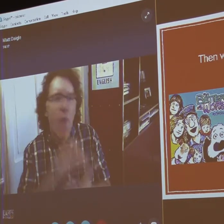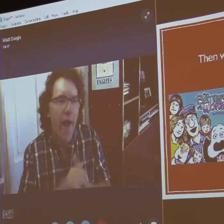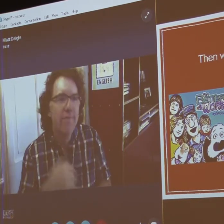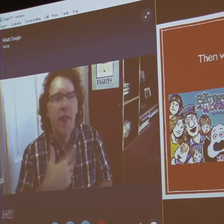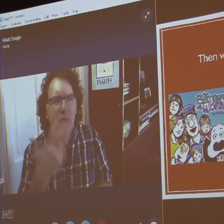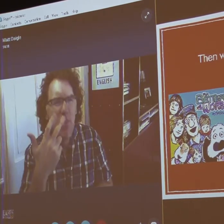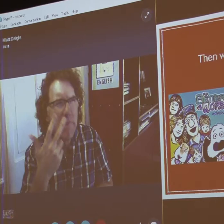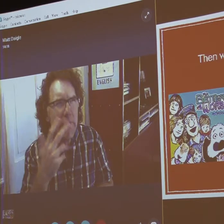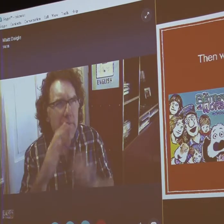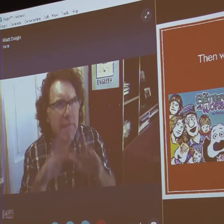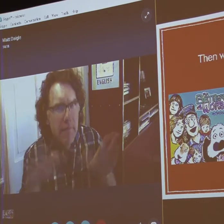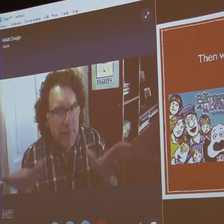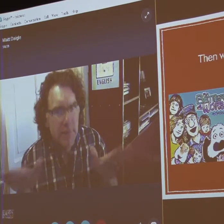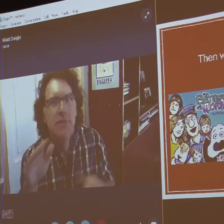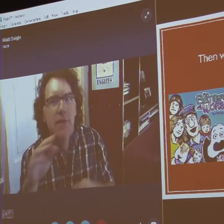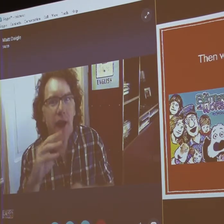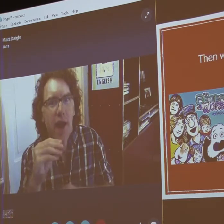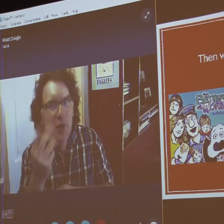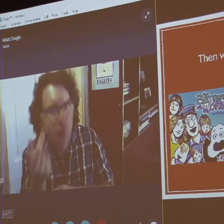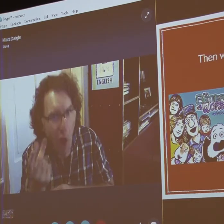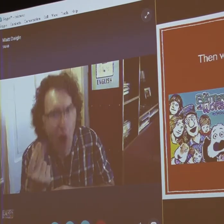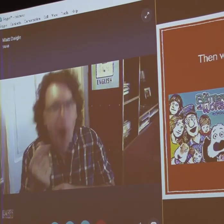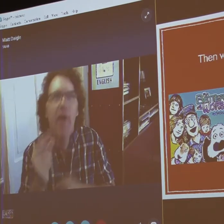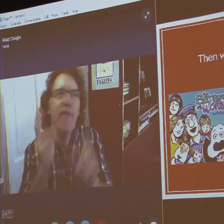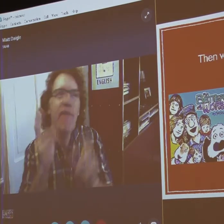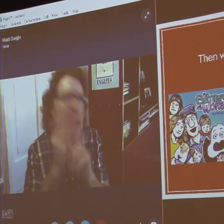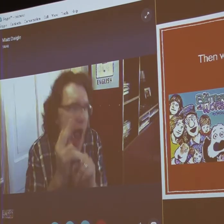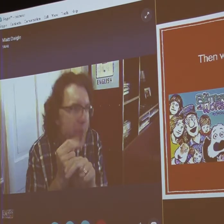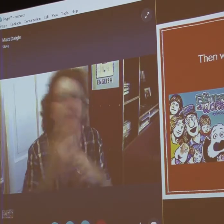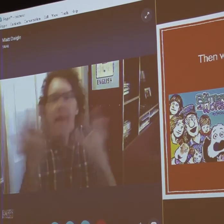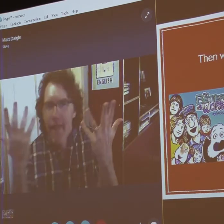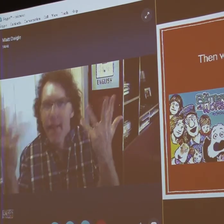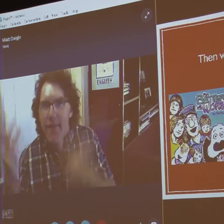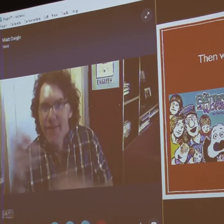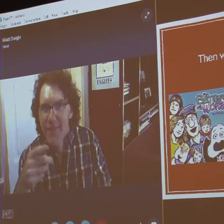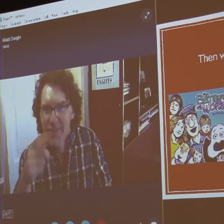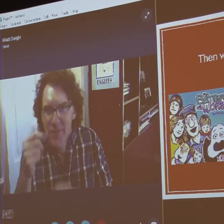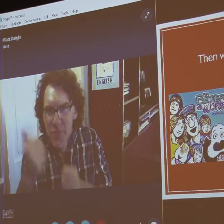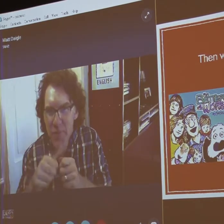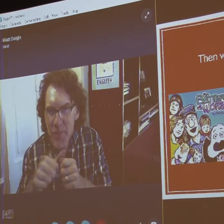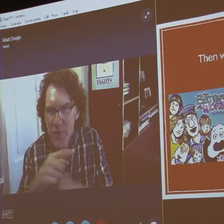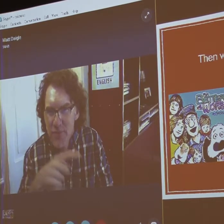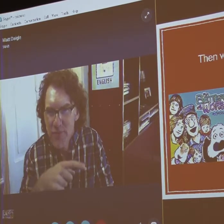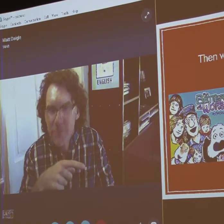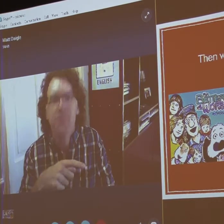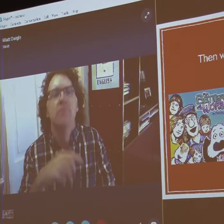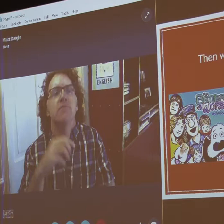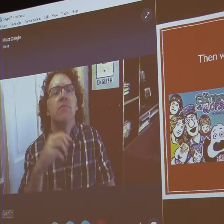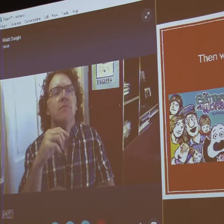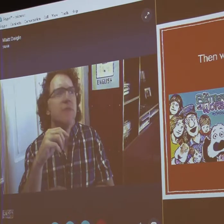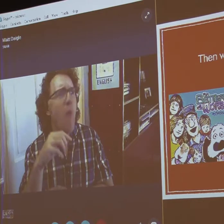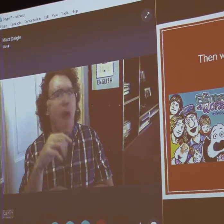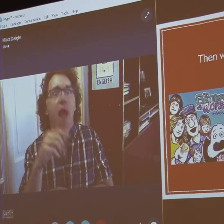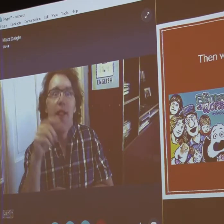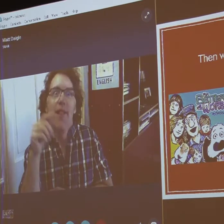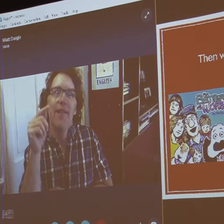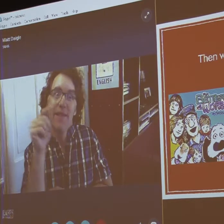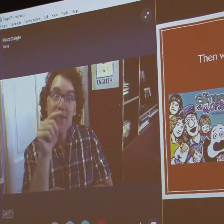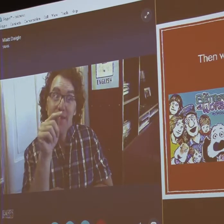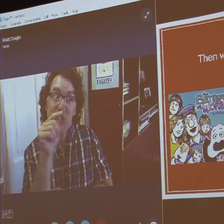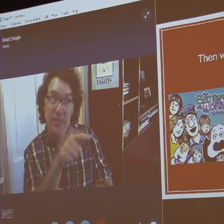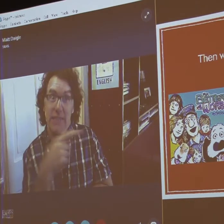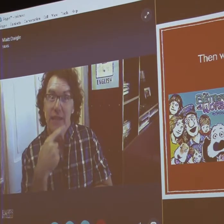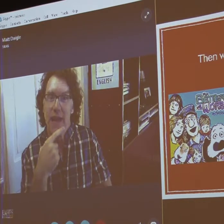About her husband, raising children. I think she has three children, something like that. A dog, a rabbit, the whole nine yards. Okay.